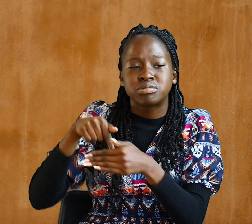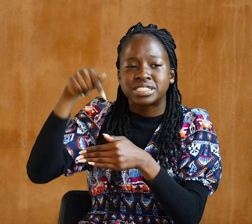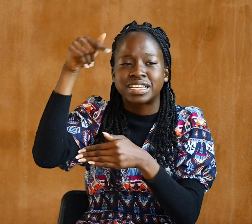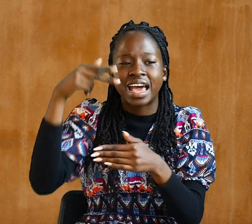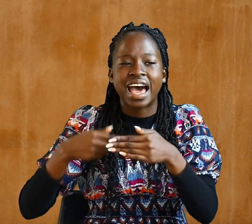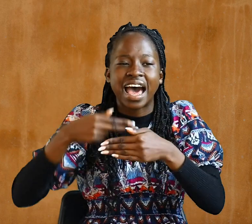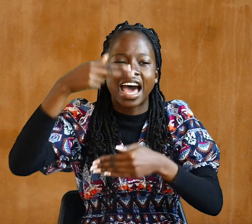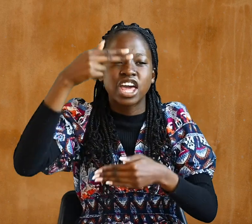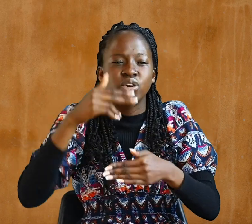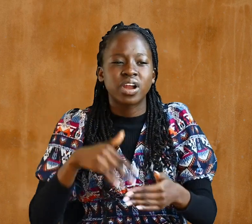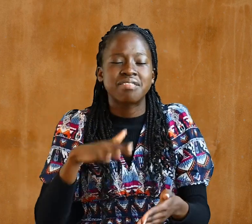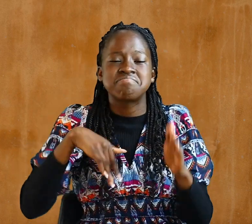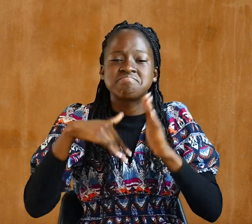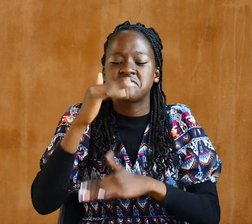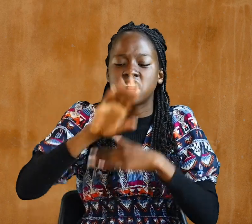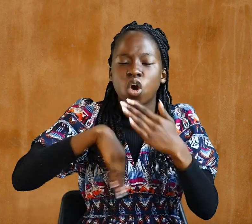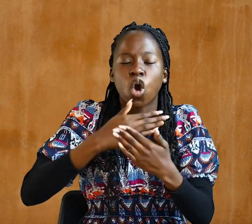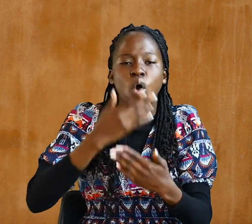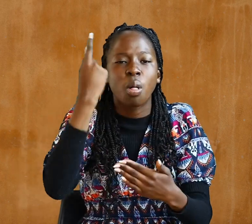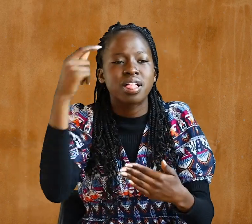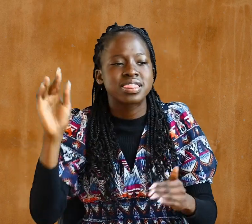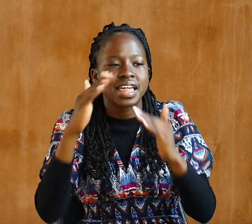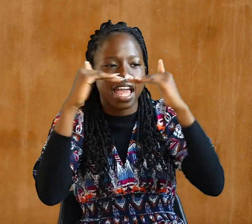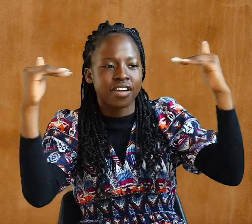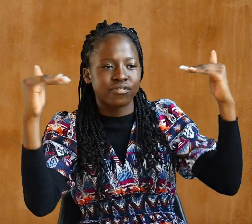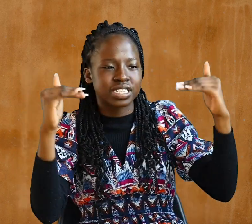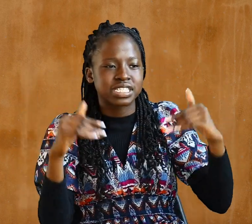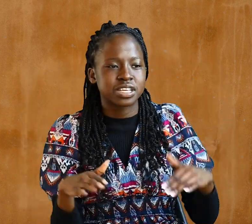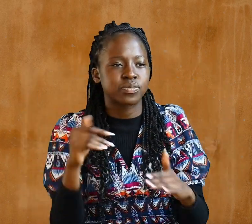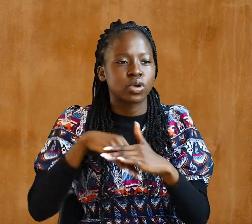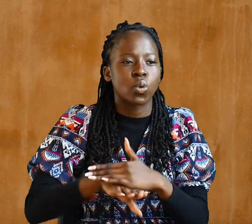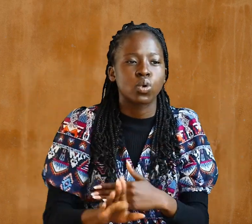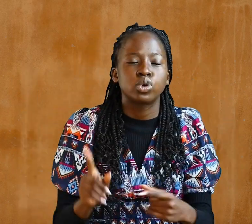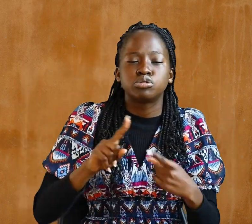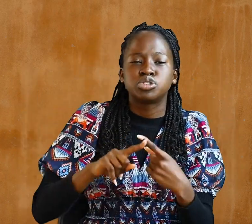than all the heavens In order to fill the whole universe